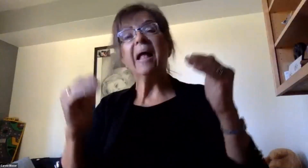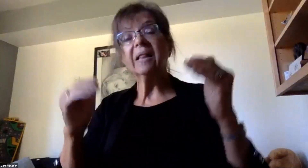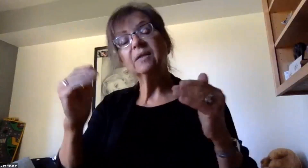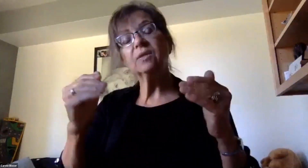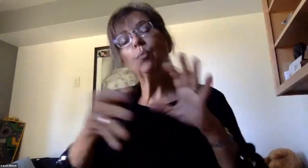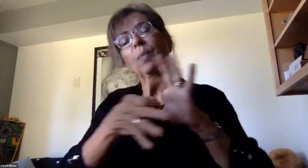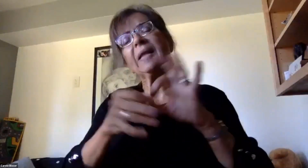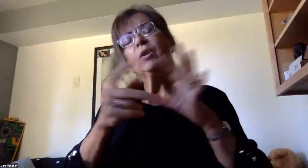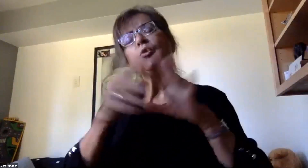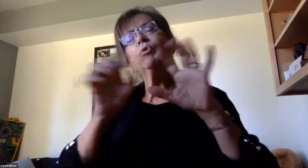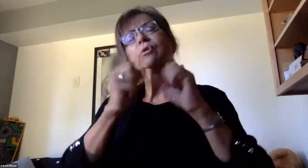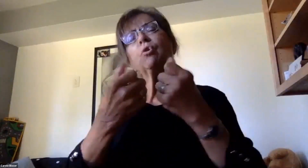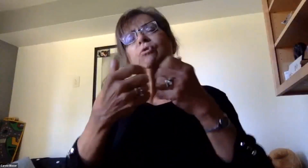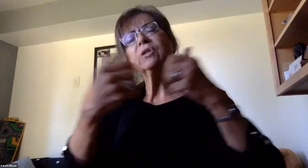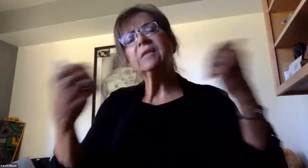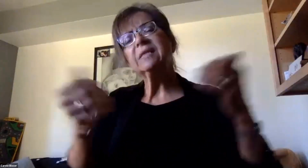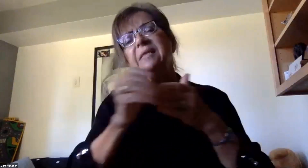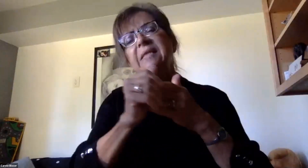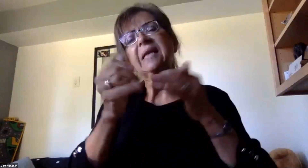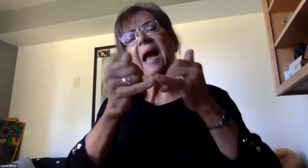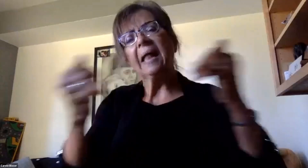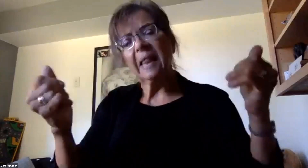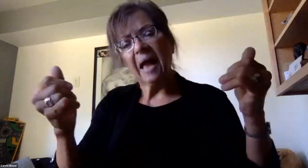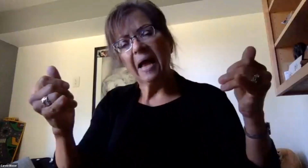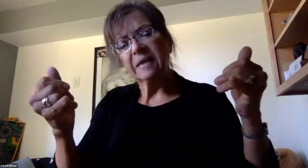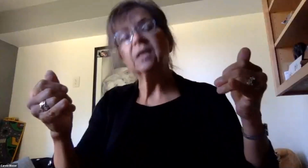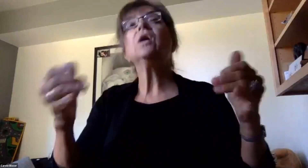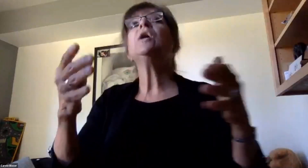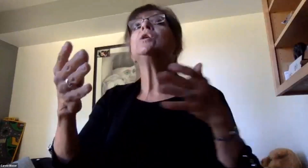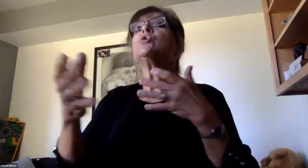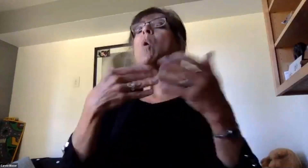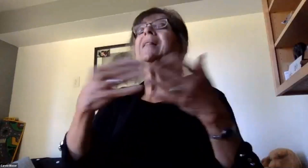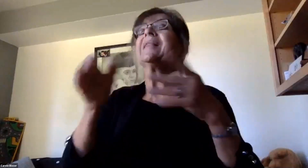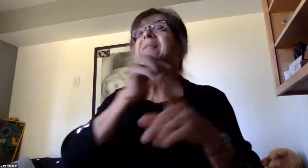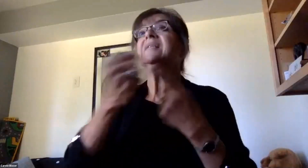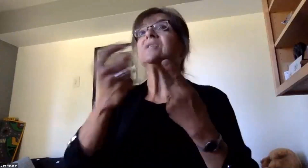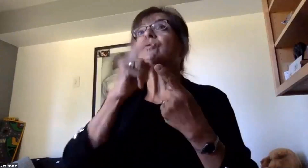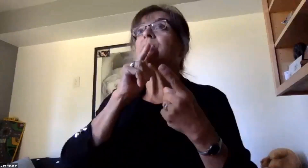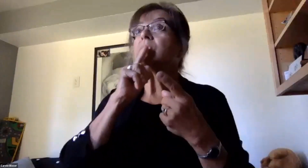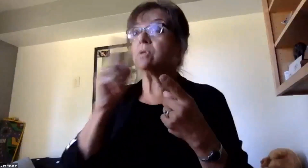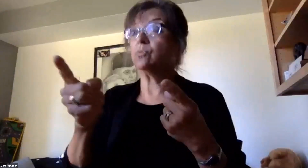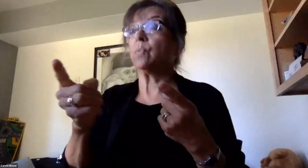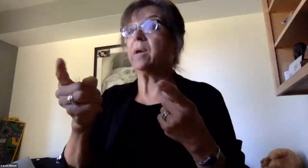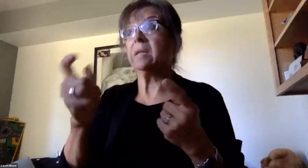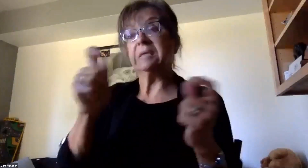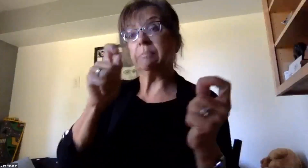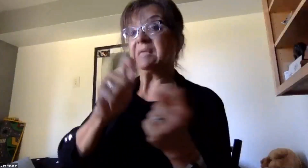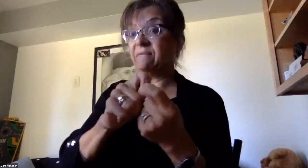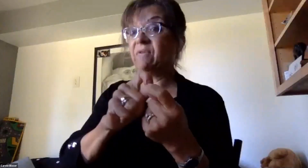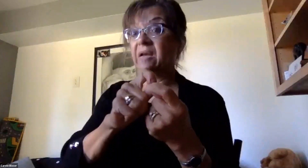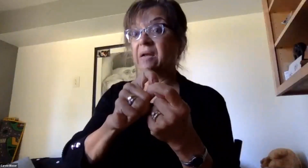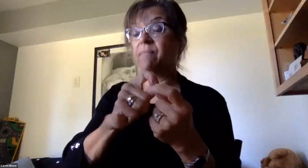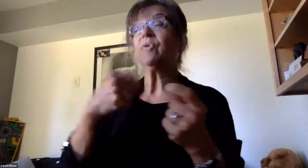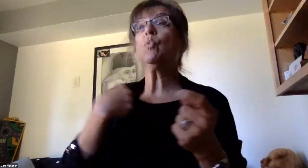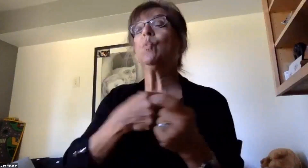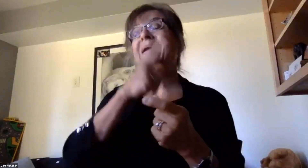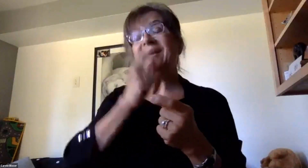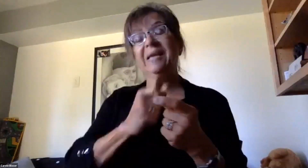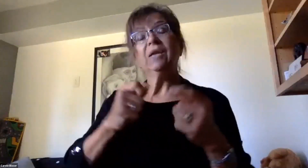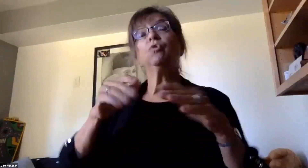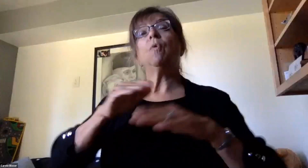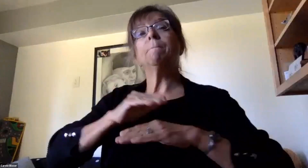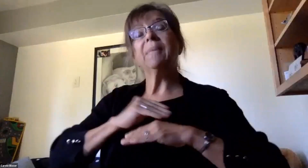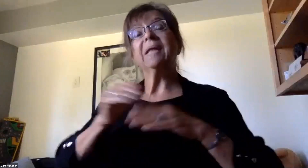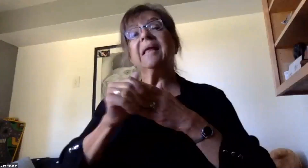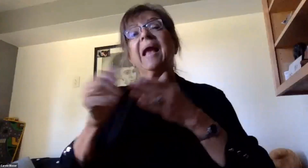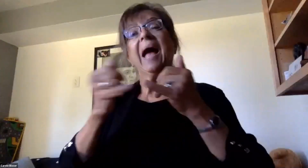With that in mind, unless the situation is really extenuating and we can still meet the guidelines, if we do make a change, we